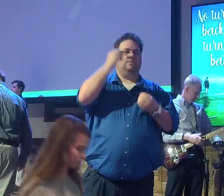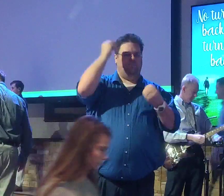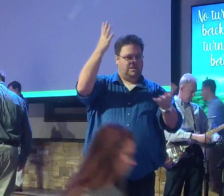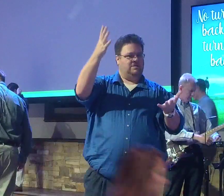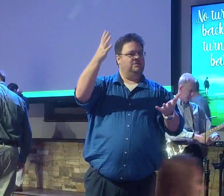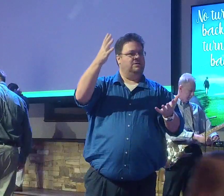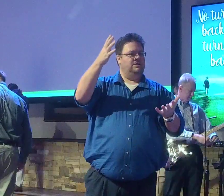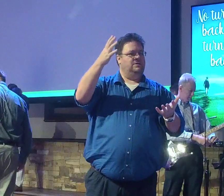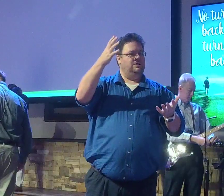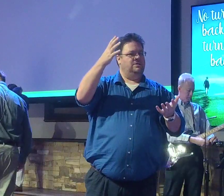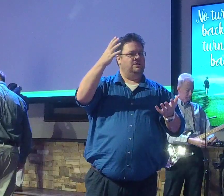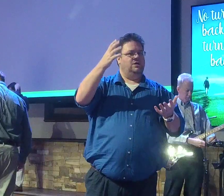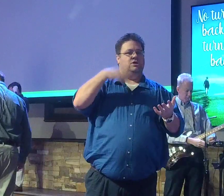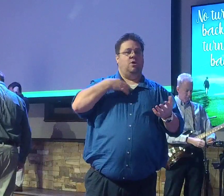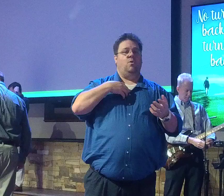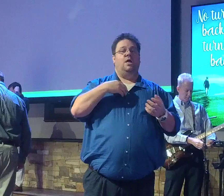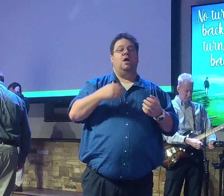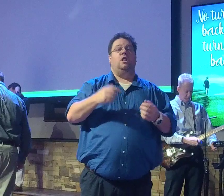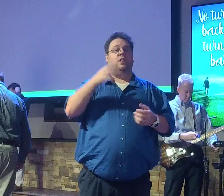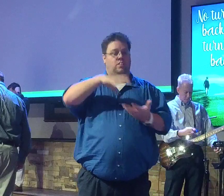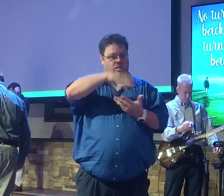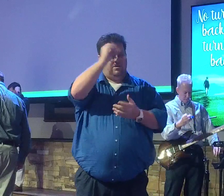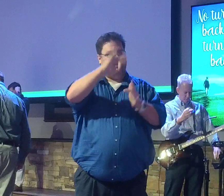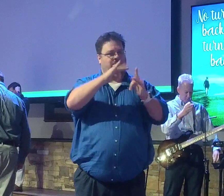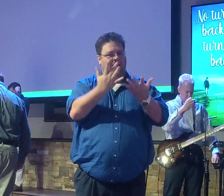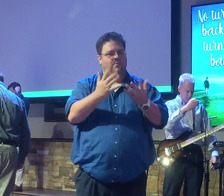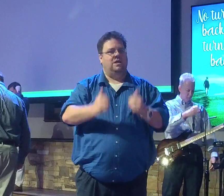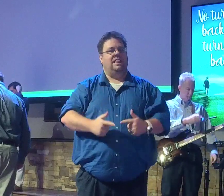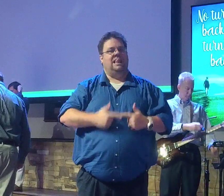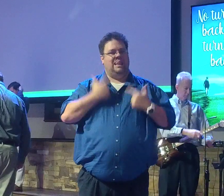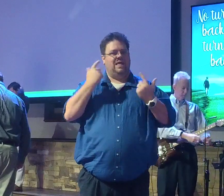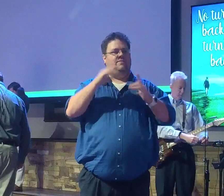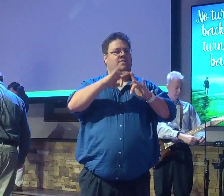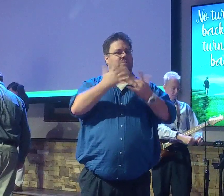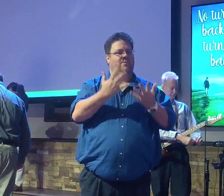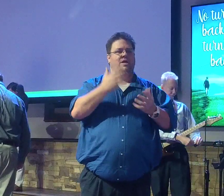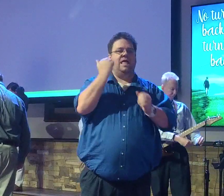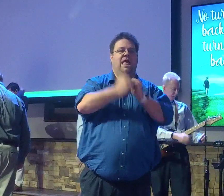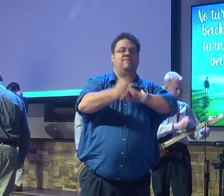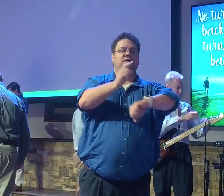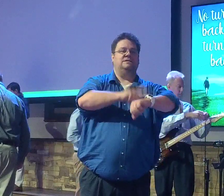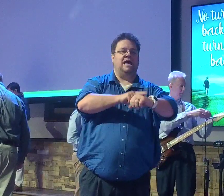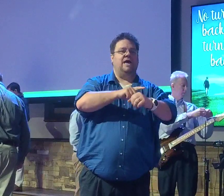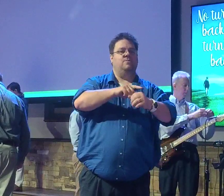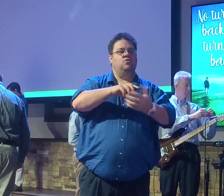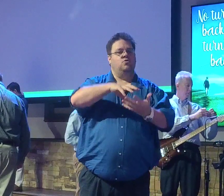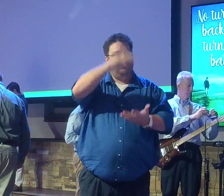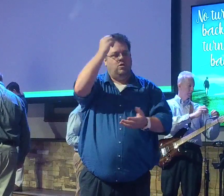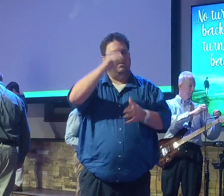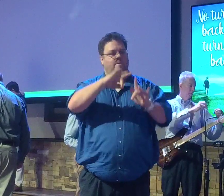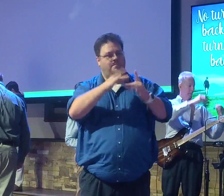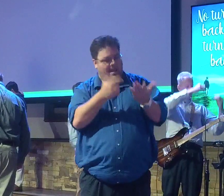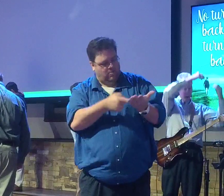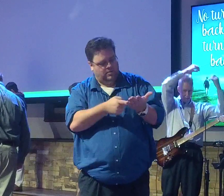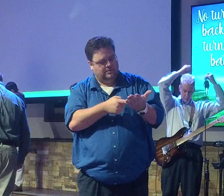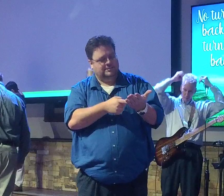Crossroads is learning the Bible, living the Bible. Every time you learn something from the Bible this year, I want you to make a commitment that you're going to try to live it.